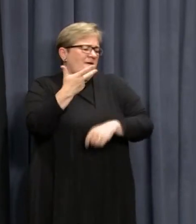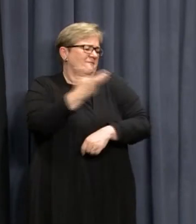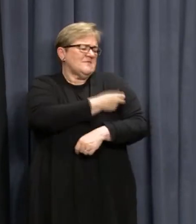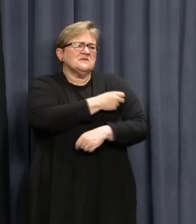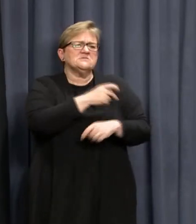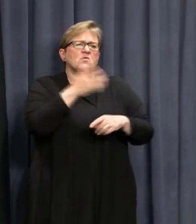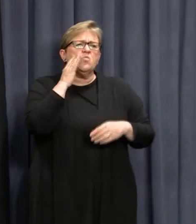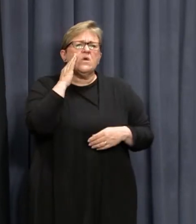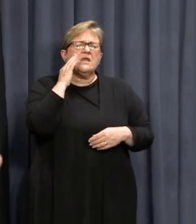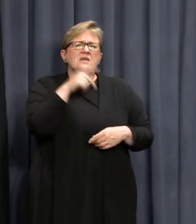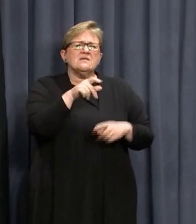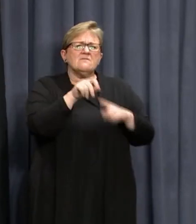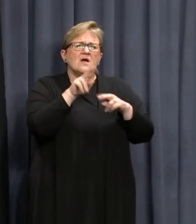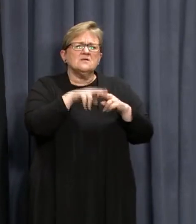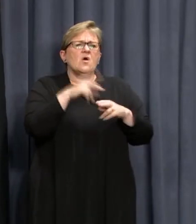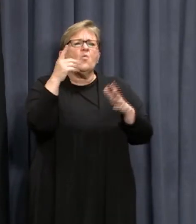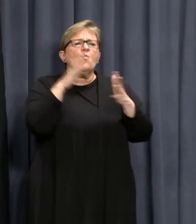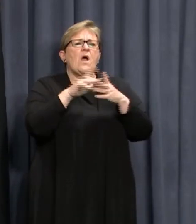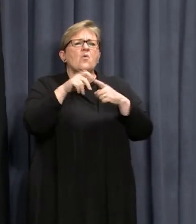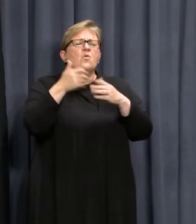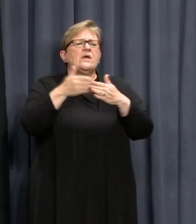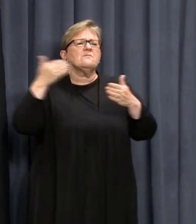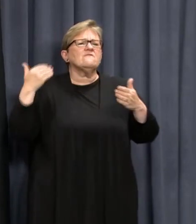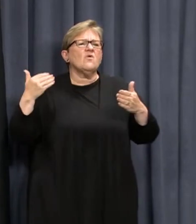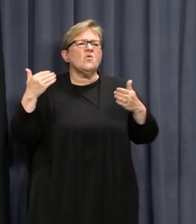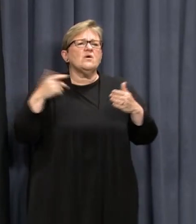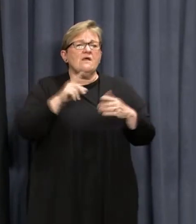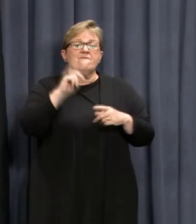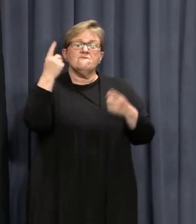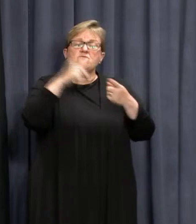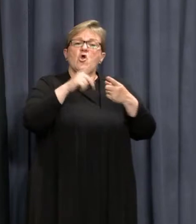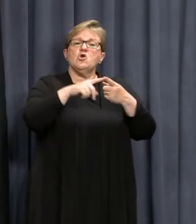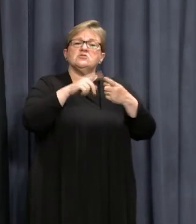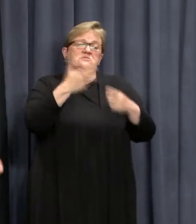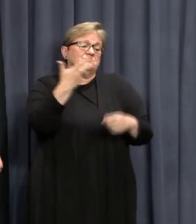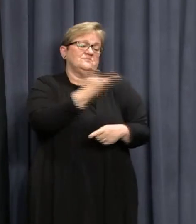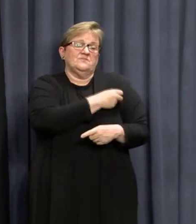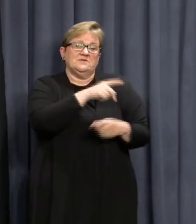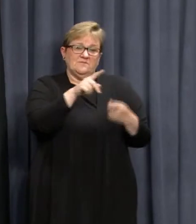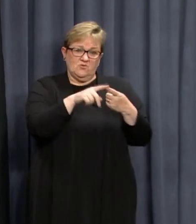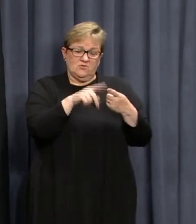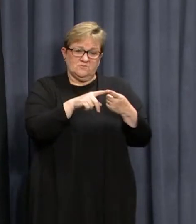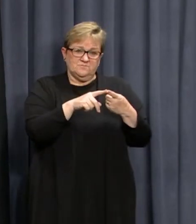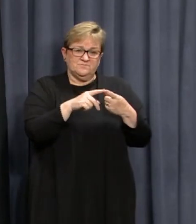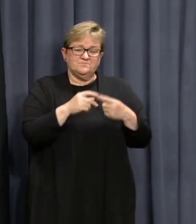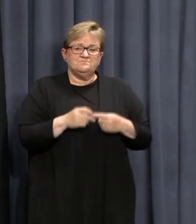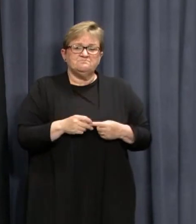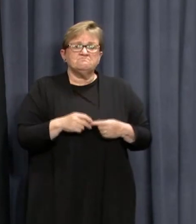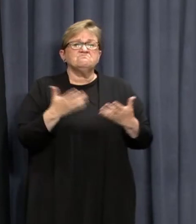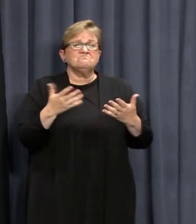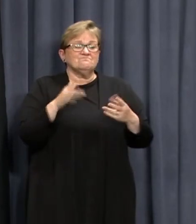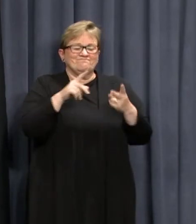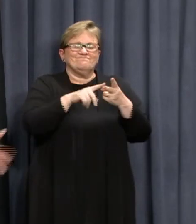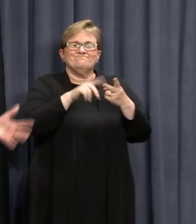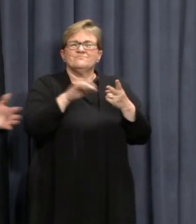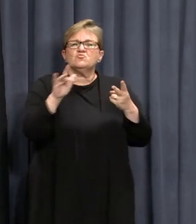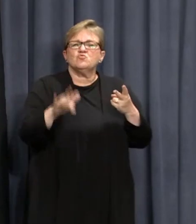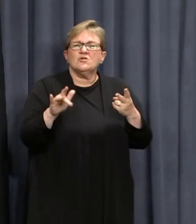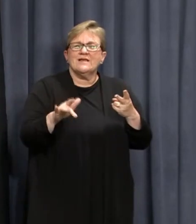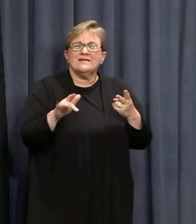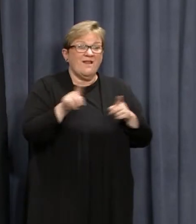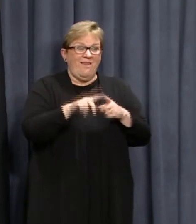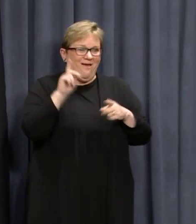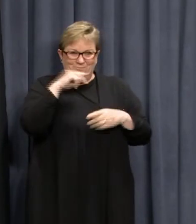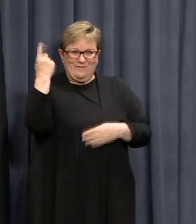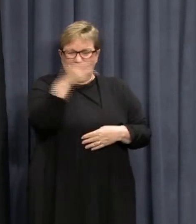I think he got his vaccination about a week ago and that was his first shot. So he hasn't had his second shot yet,